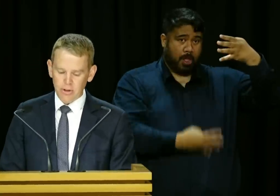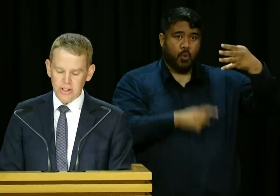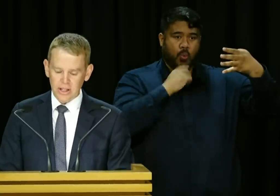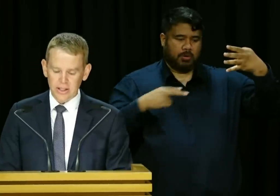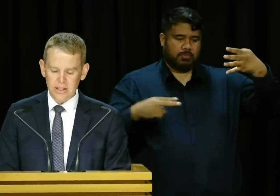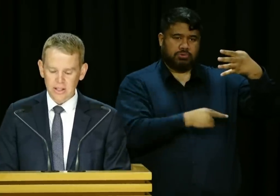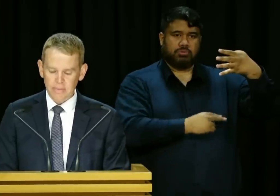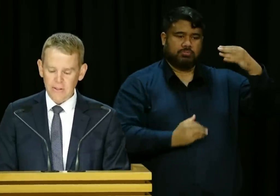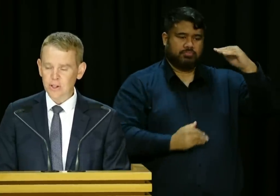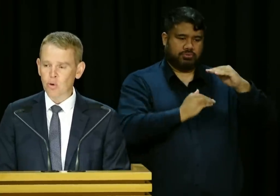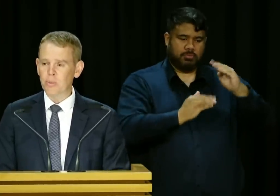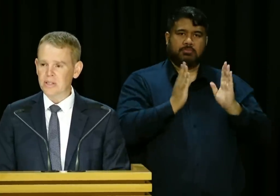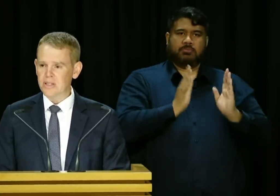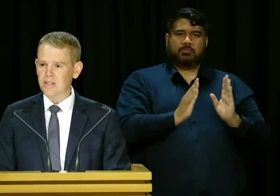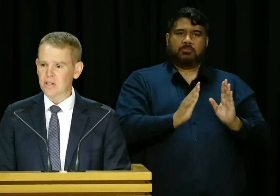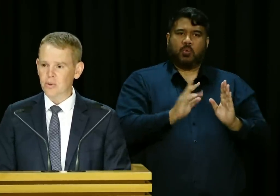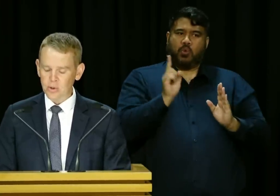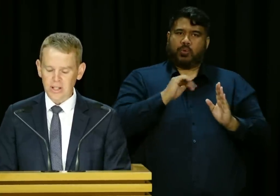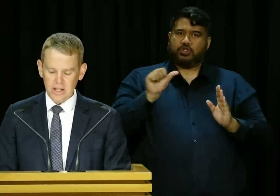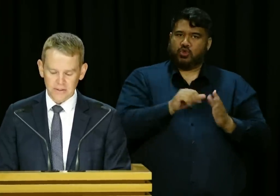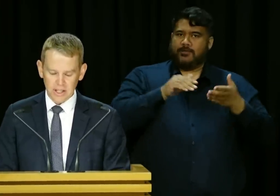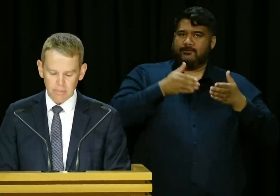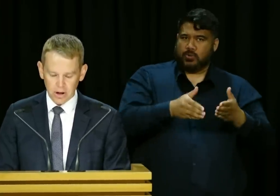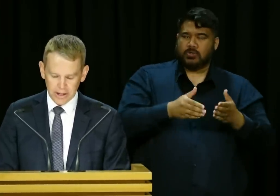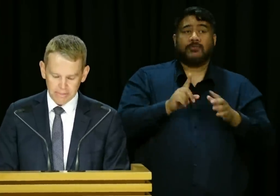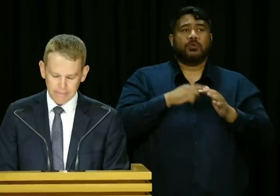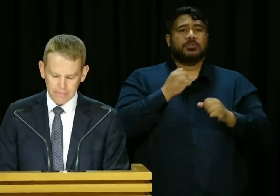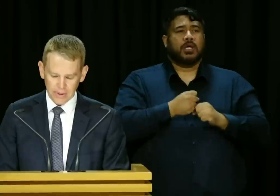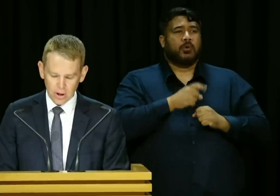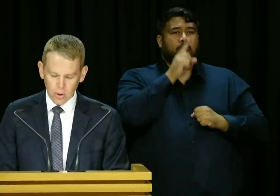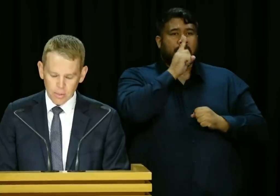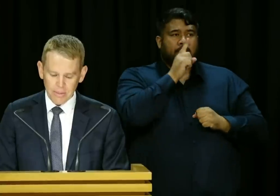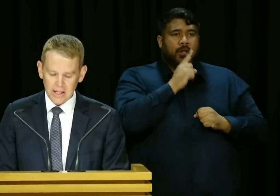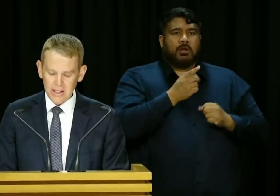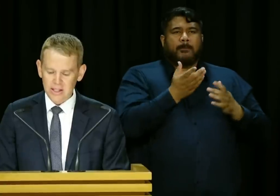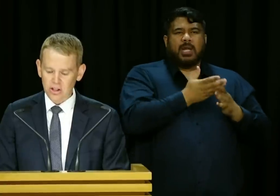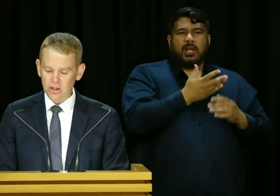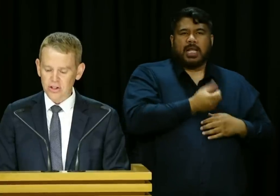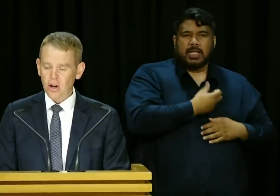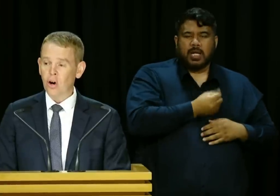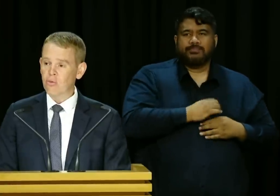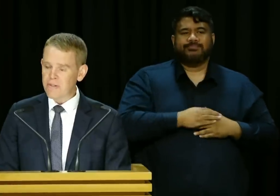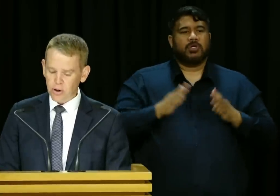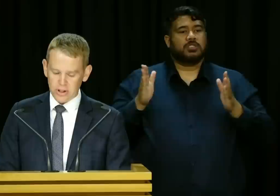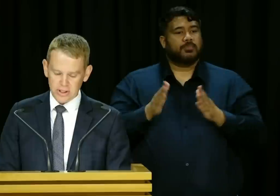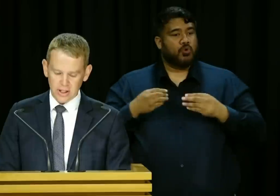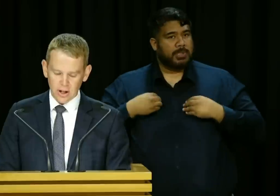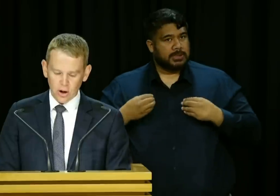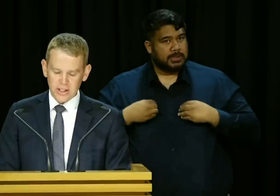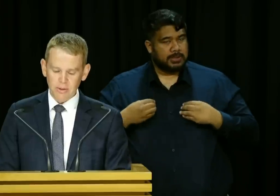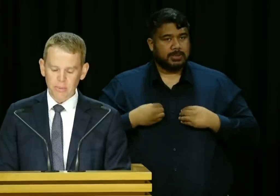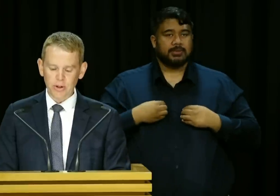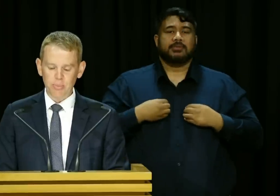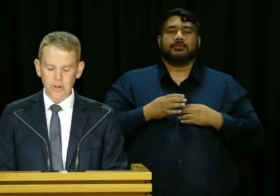low-income New Zealanders and the small businesses who are doing it tough to get by. We'll be making decisions on refocusing